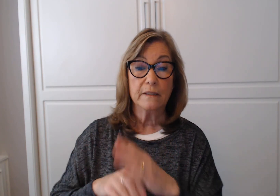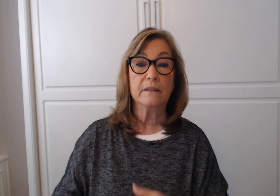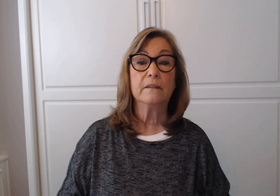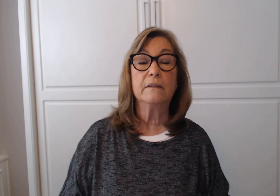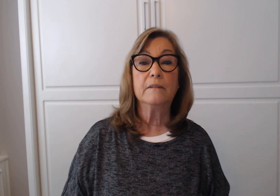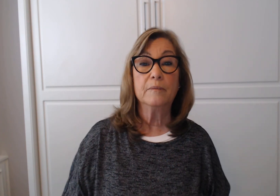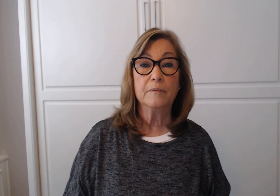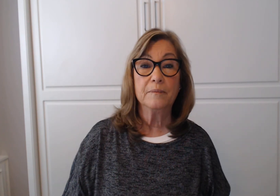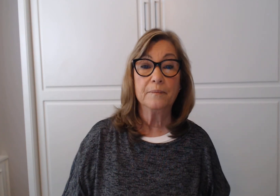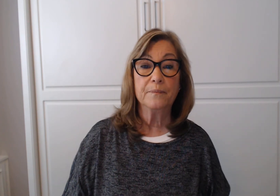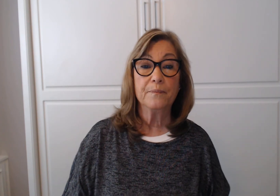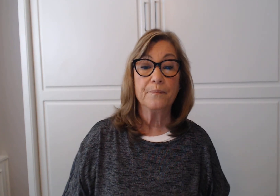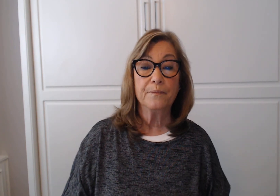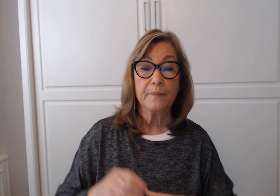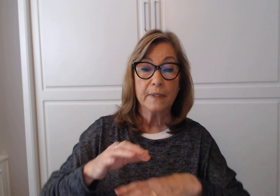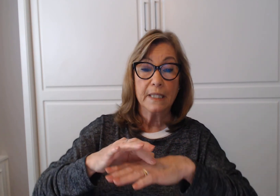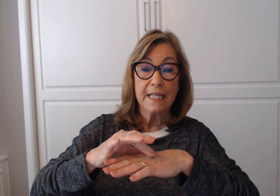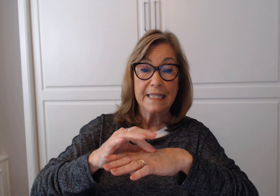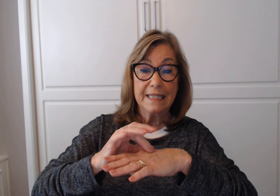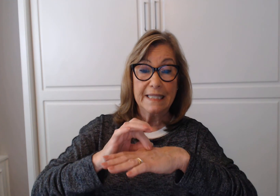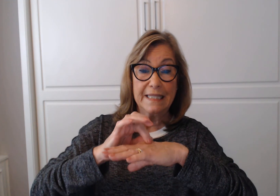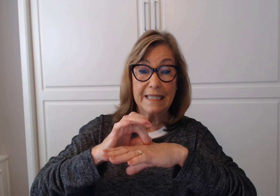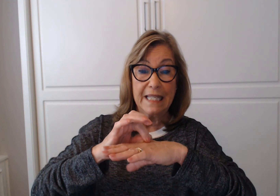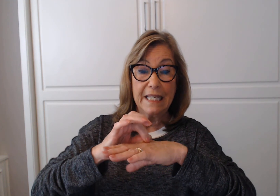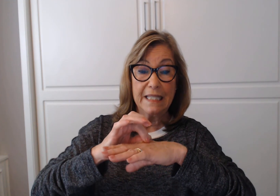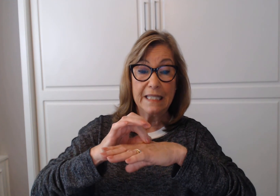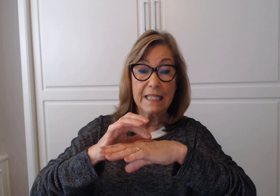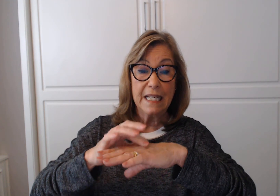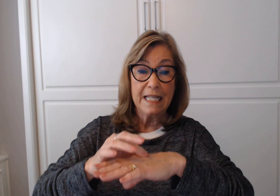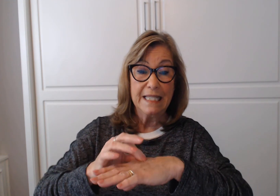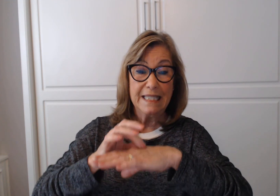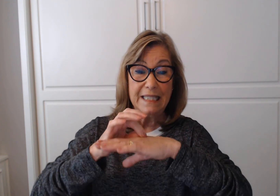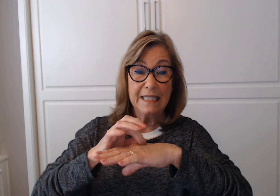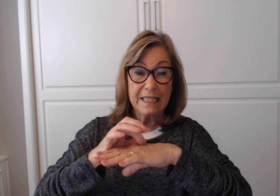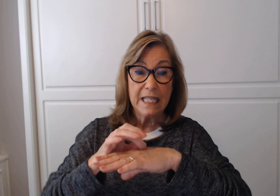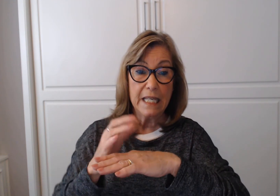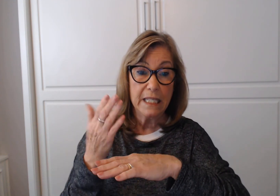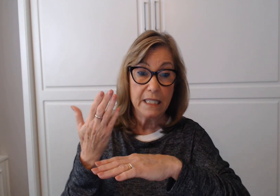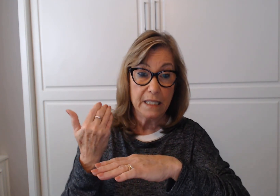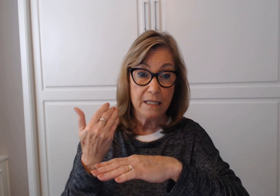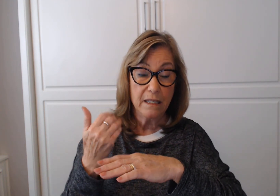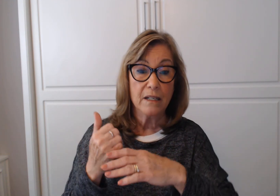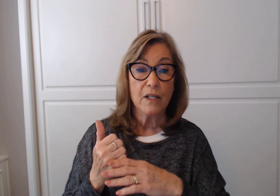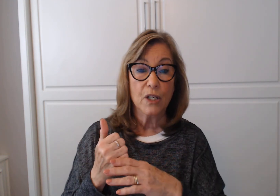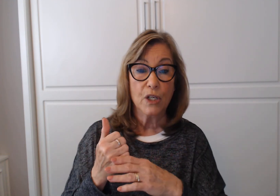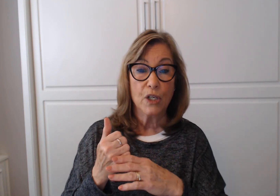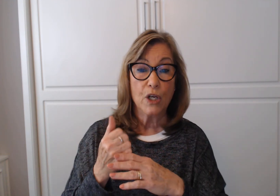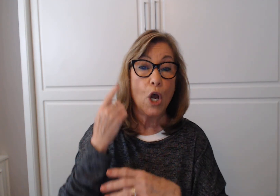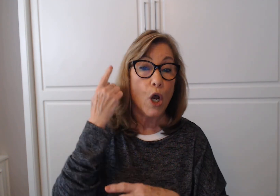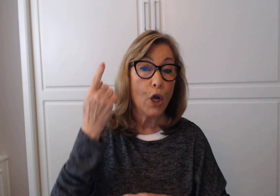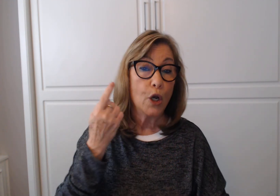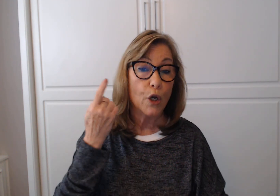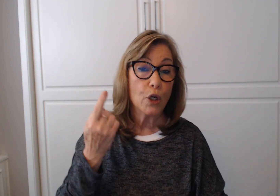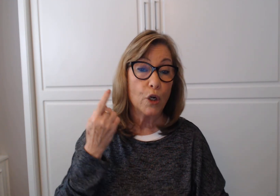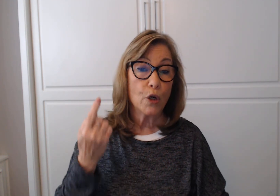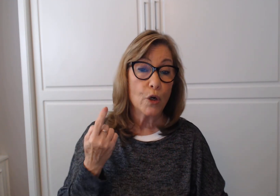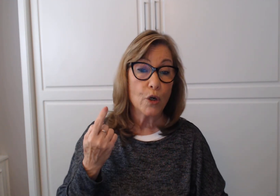Skin. Skinned. Curl. Curly.